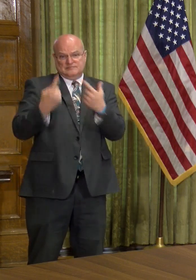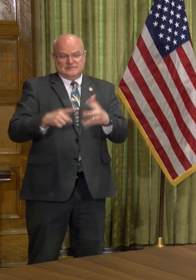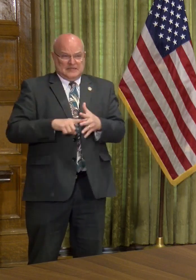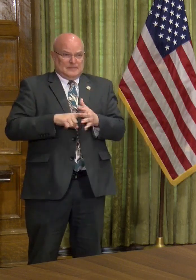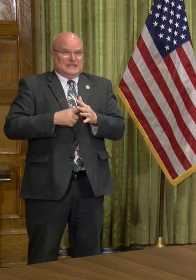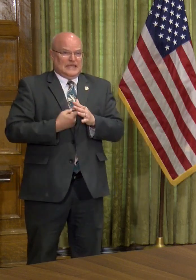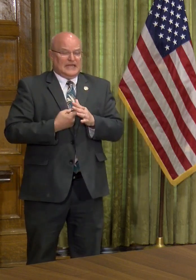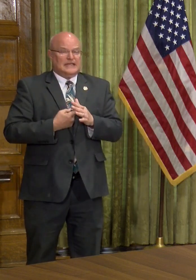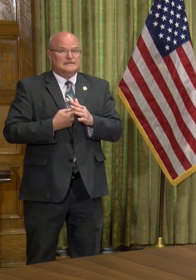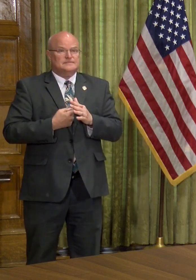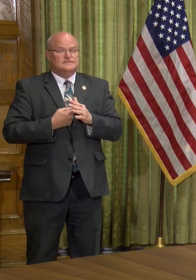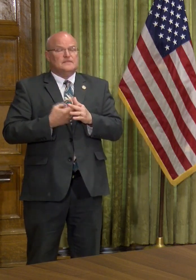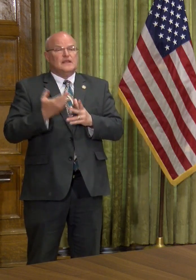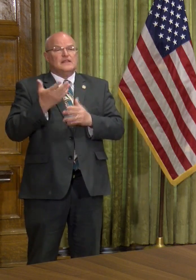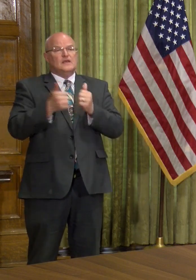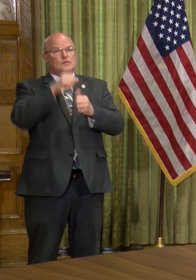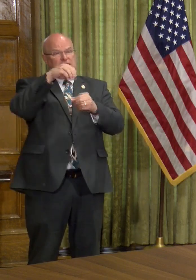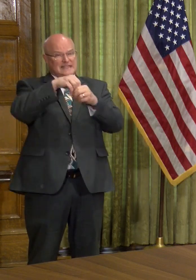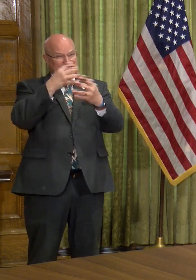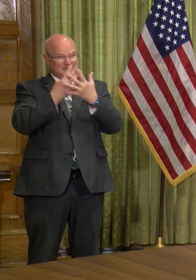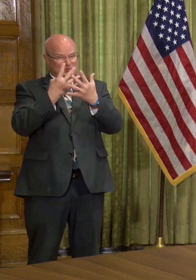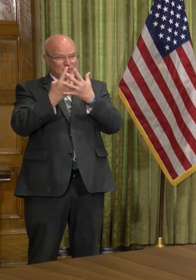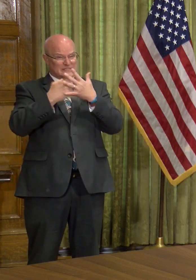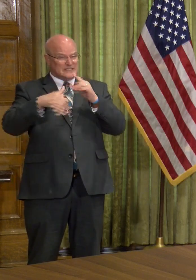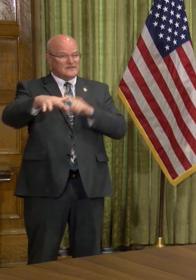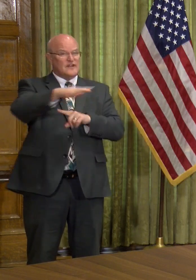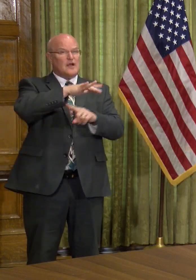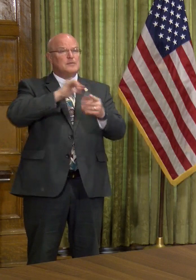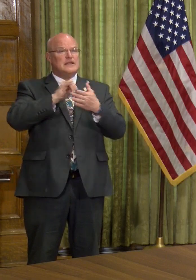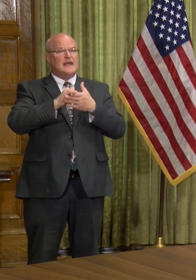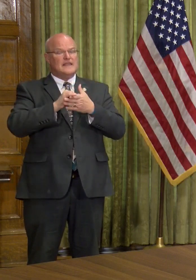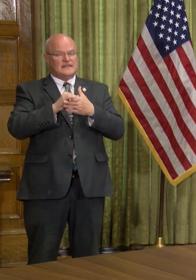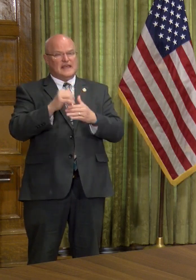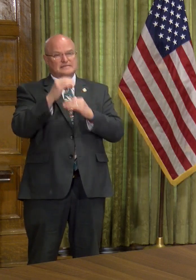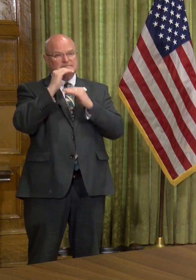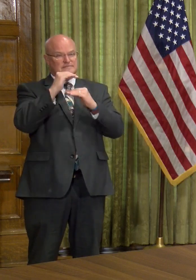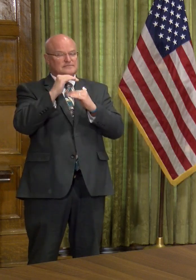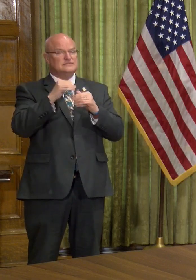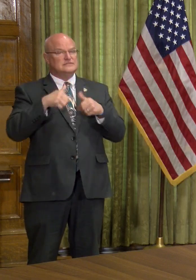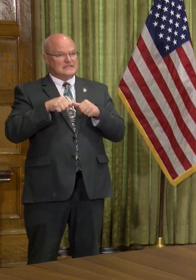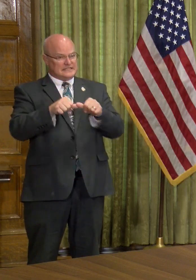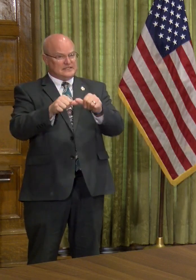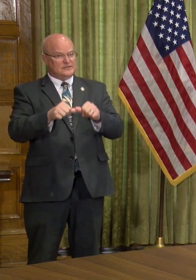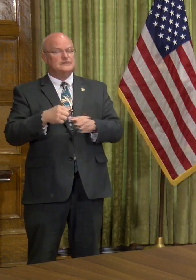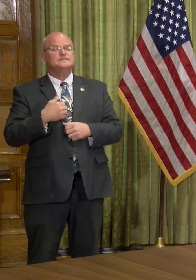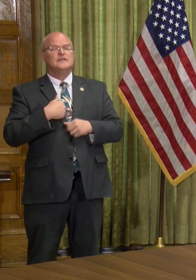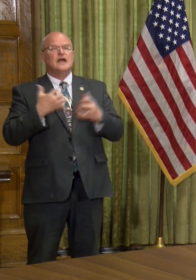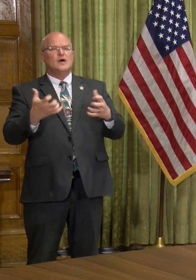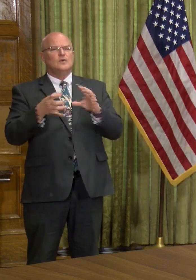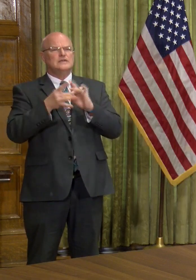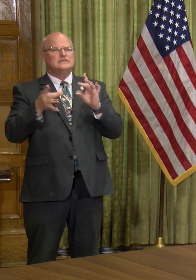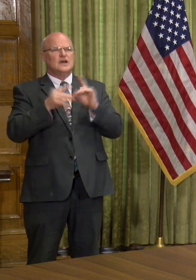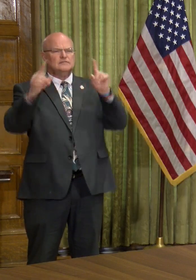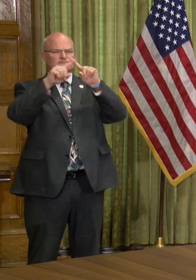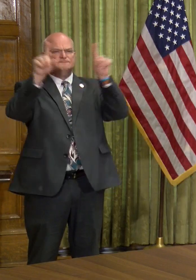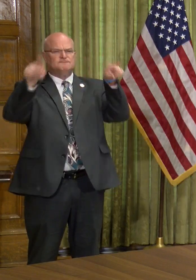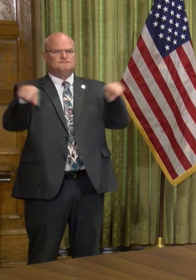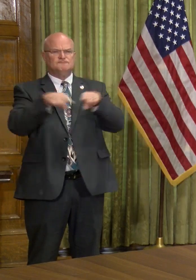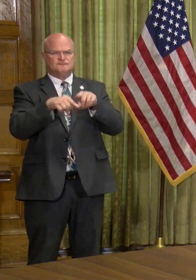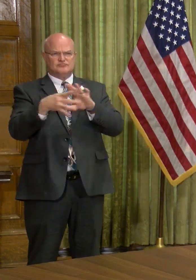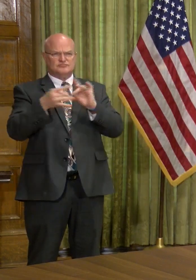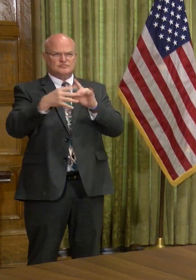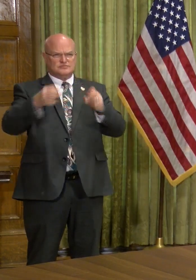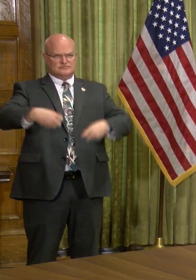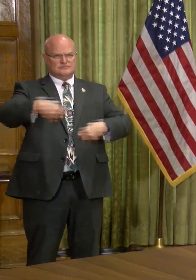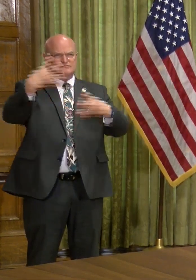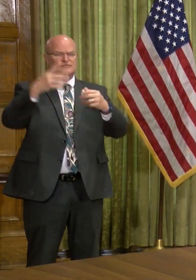one there within the prison environment, and that restriction continues. I did want to go to a couple graphs today, and if we